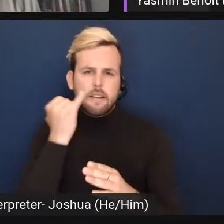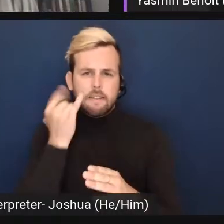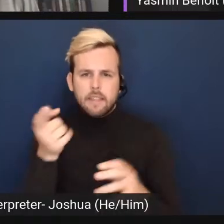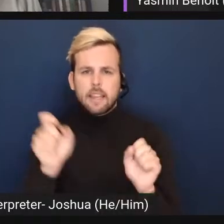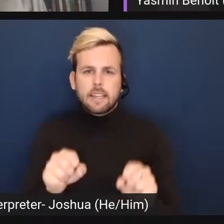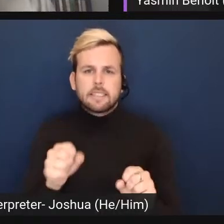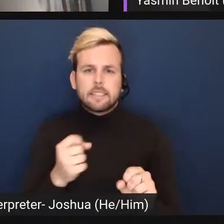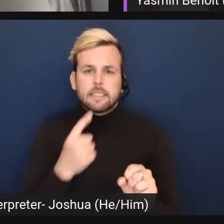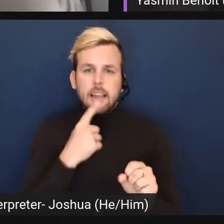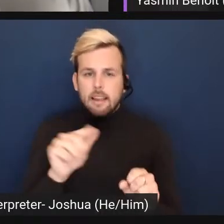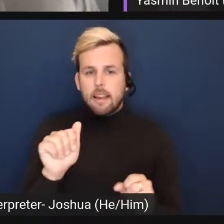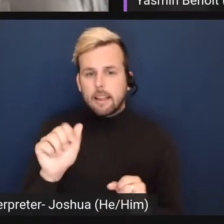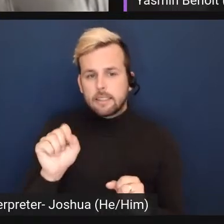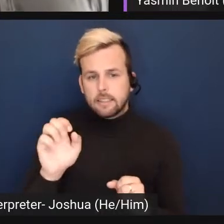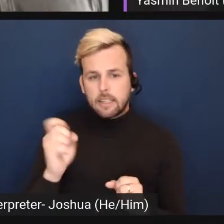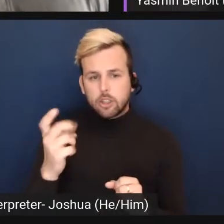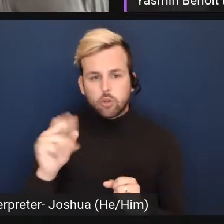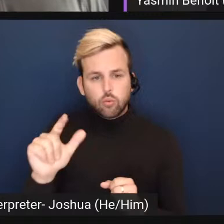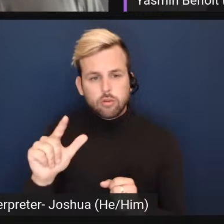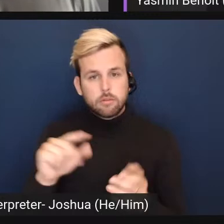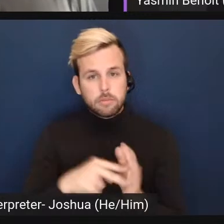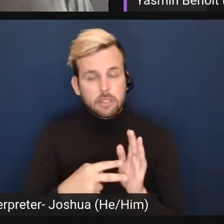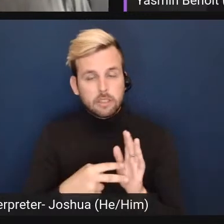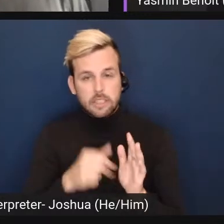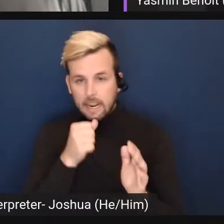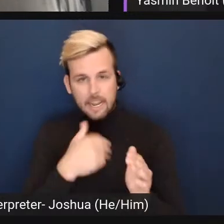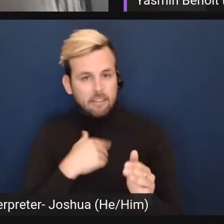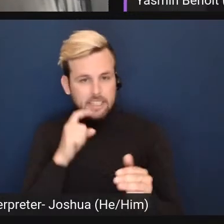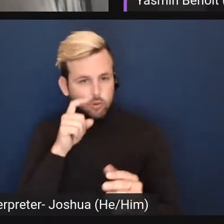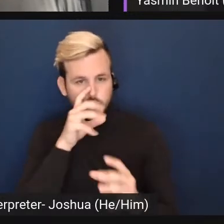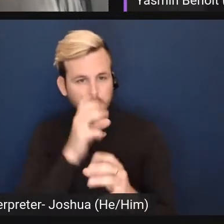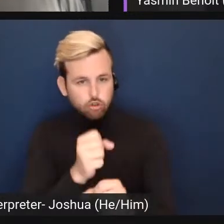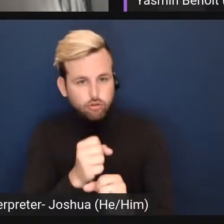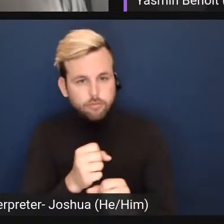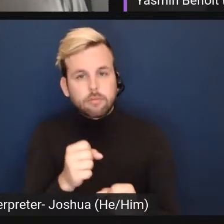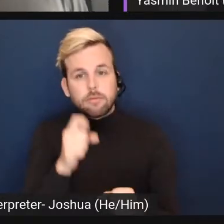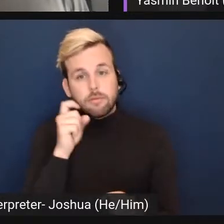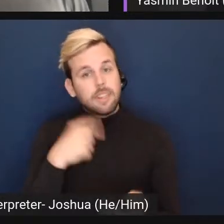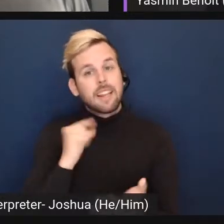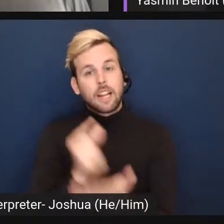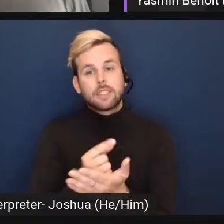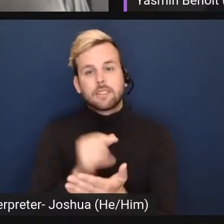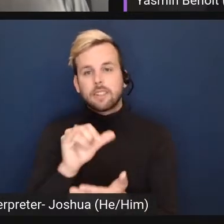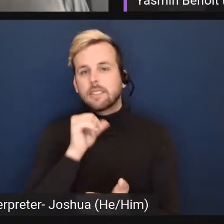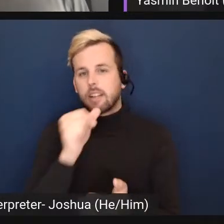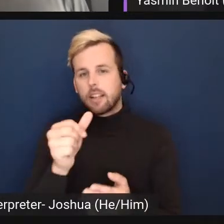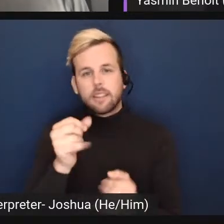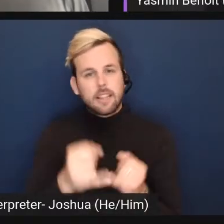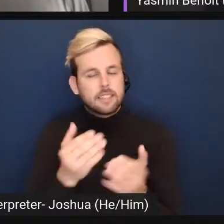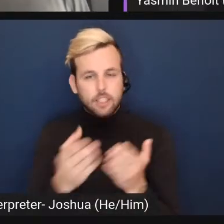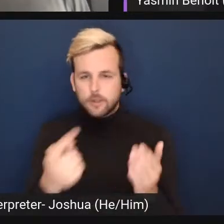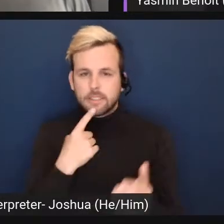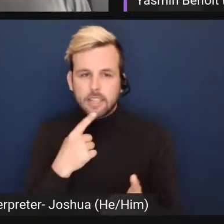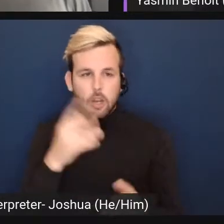still say asexual meaning doesn't experience sexual attraction because guaranteed, that's not going to be the last thing you say.